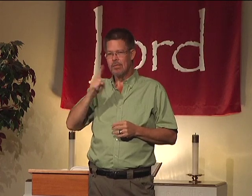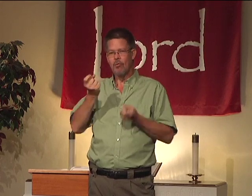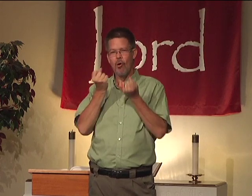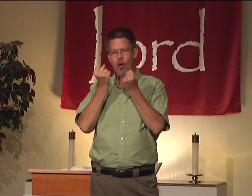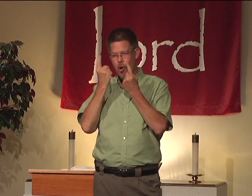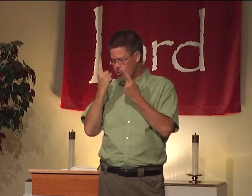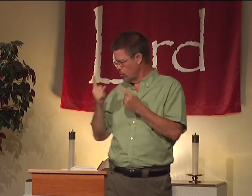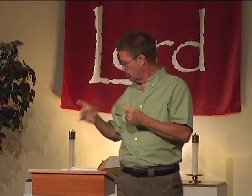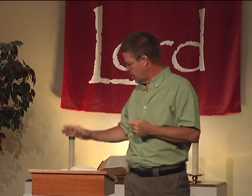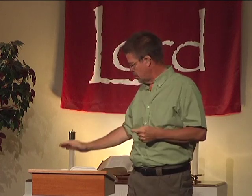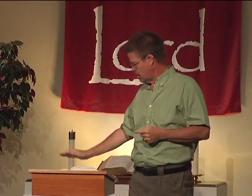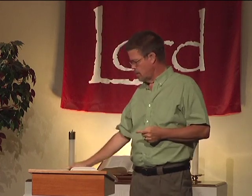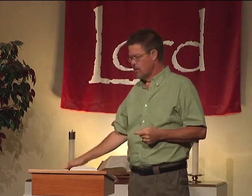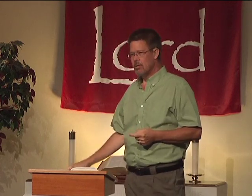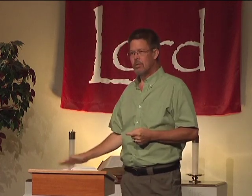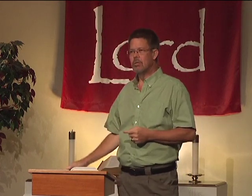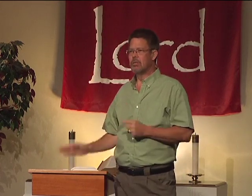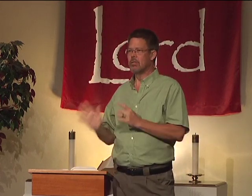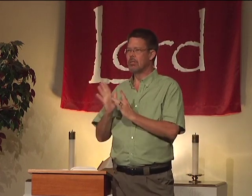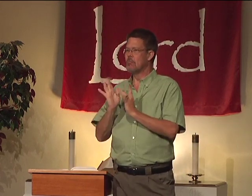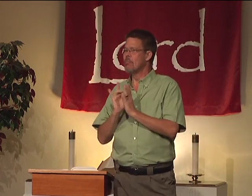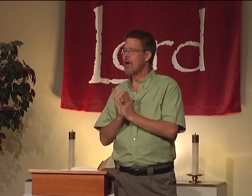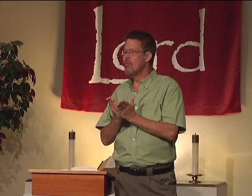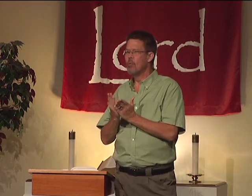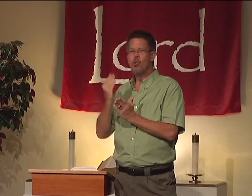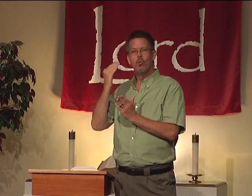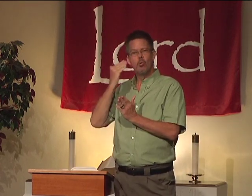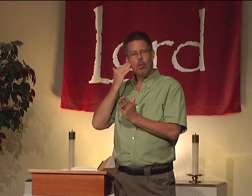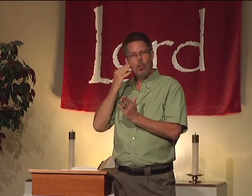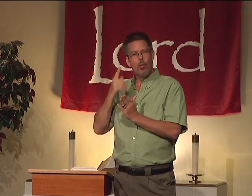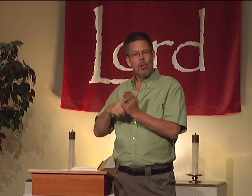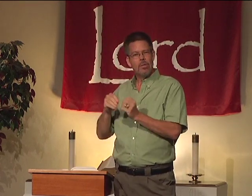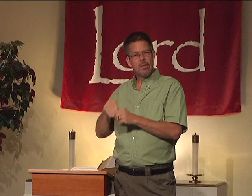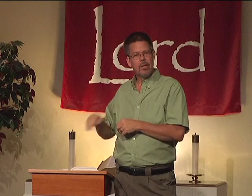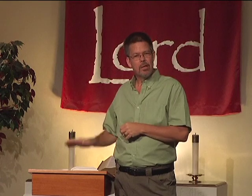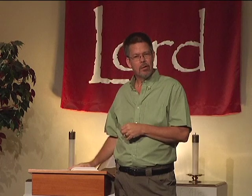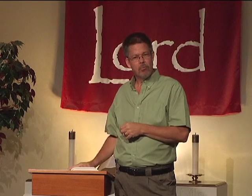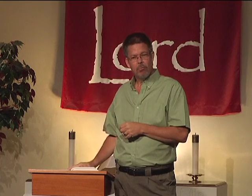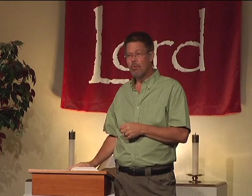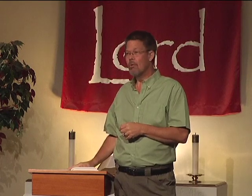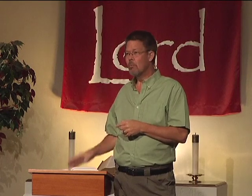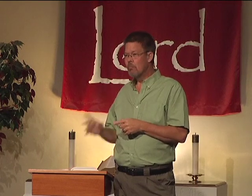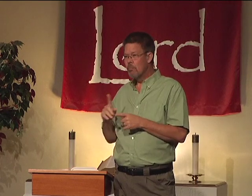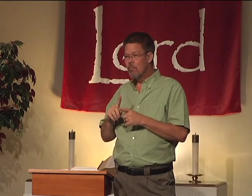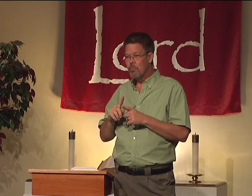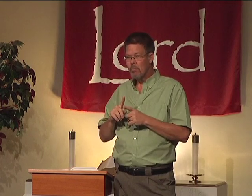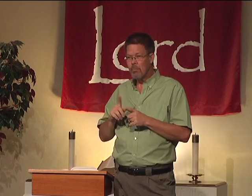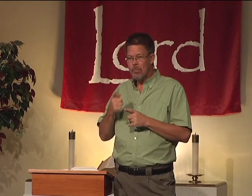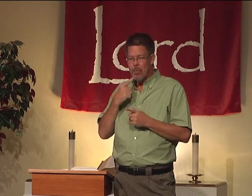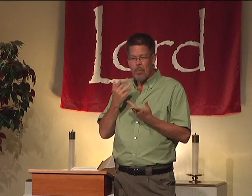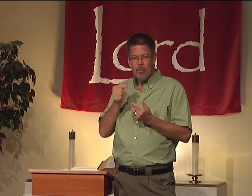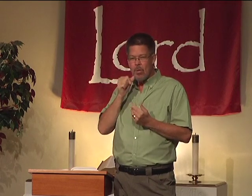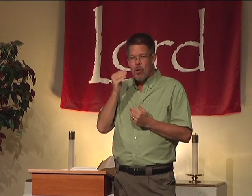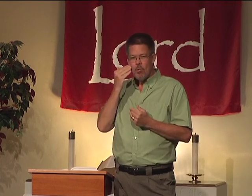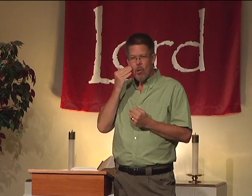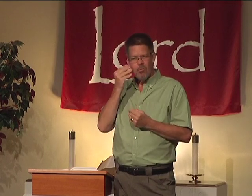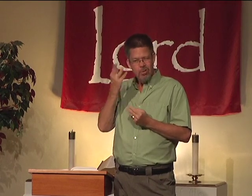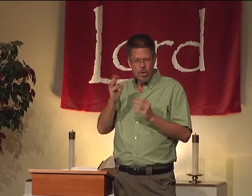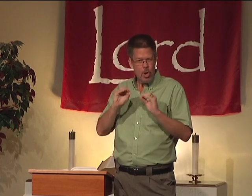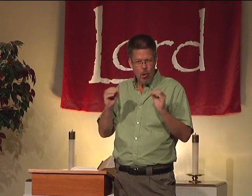of knowledge. It's an understanding of the Bible. And knowing what's in the Bible. Maybe